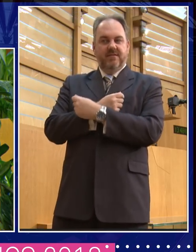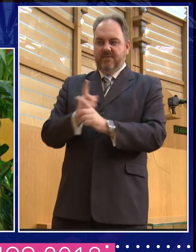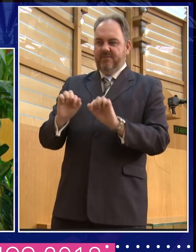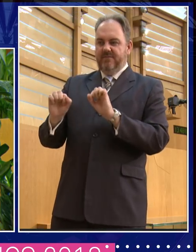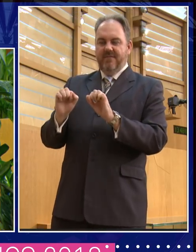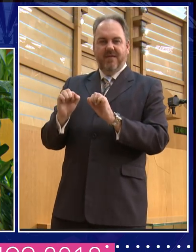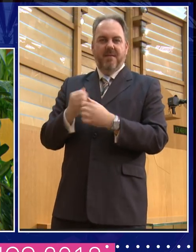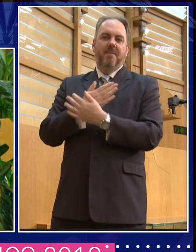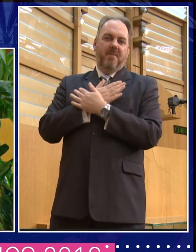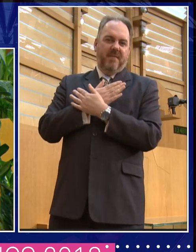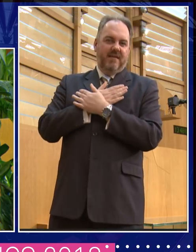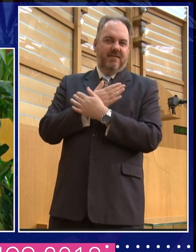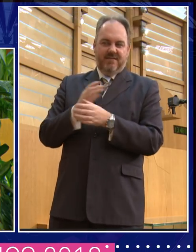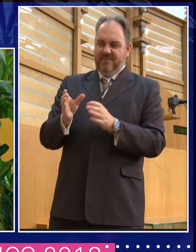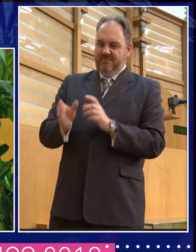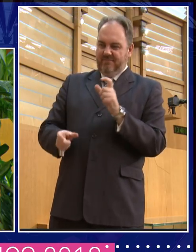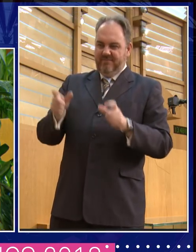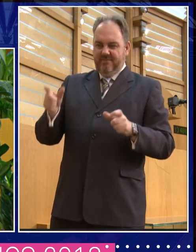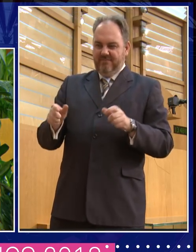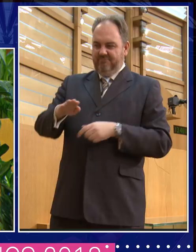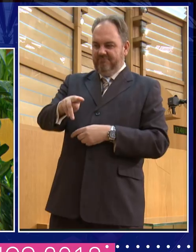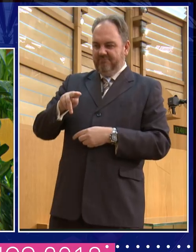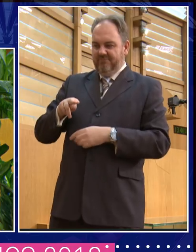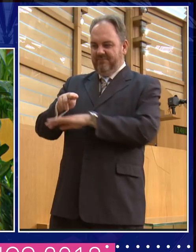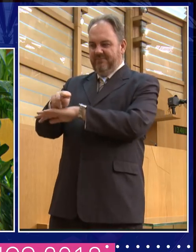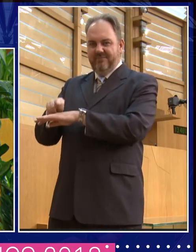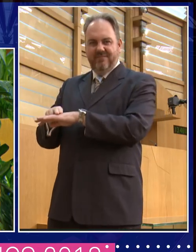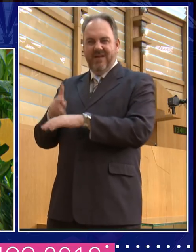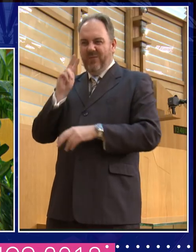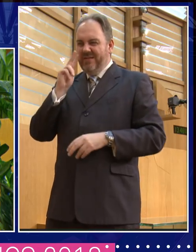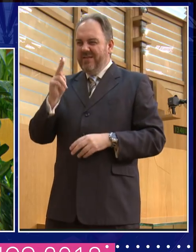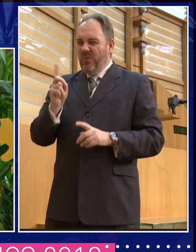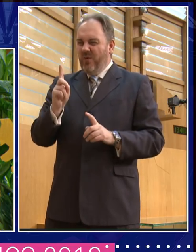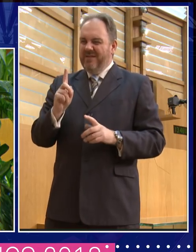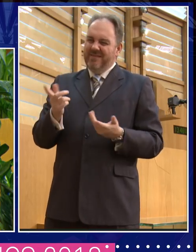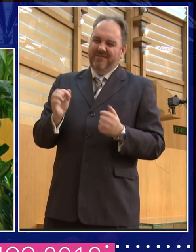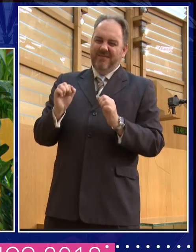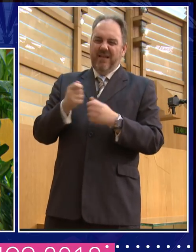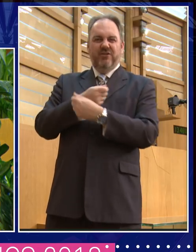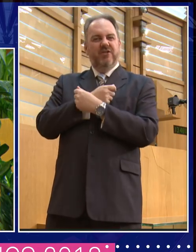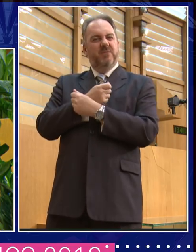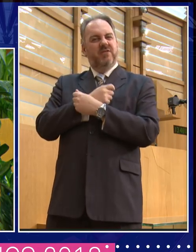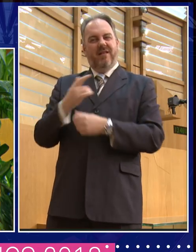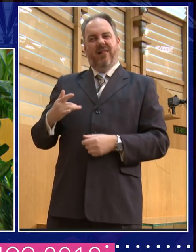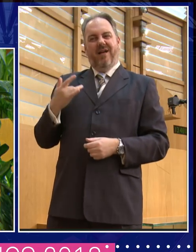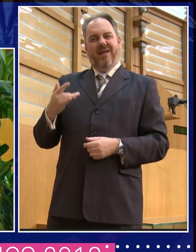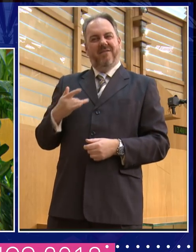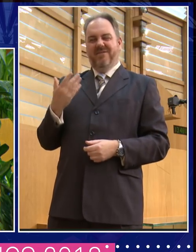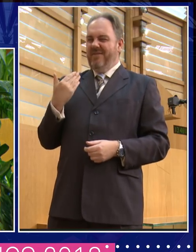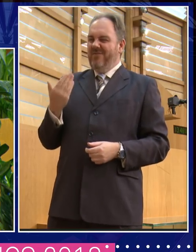mummies. But I also wanted to see Egyptian everyday life where my mum had convinced me that I did. And there was